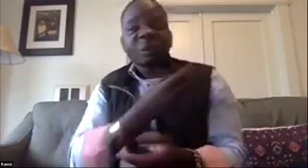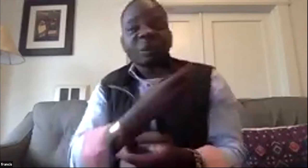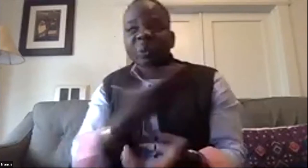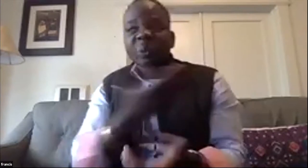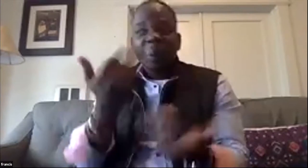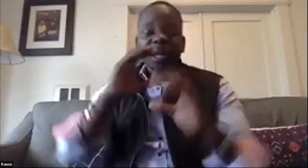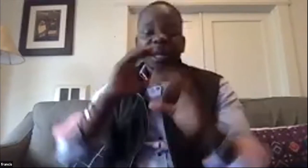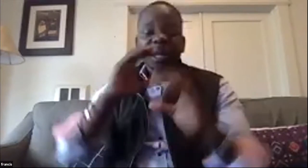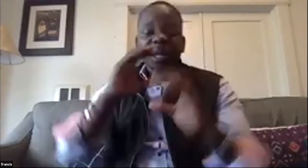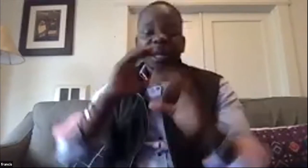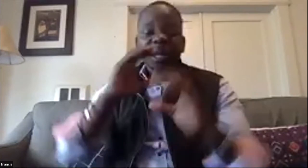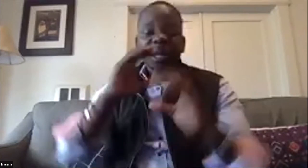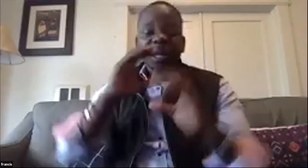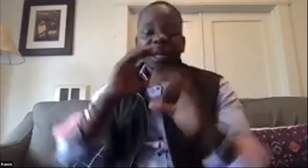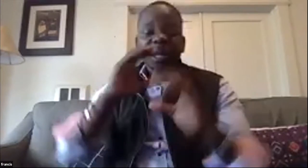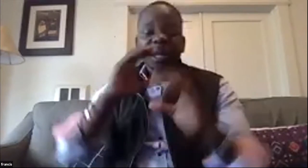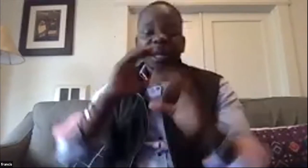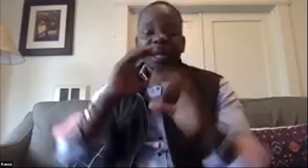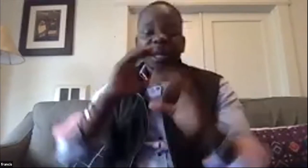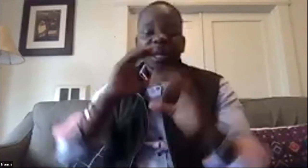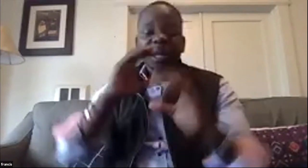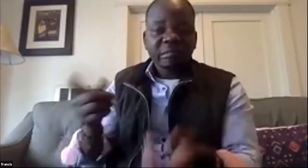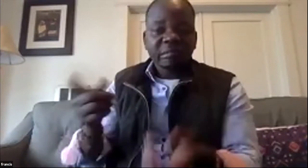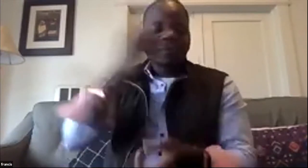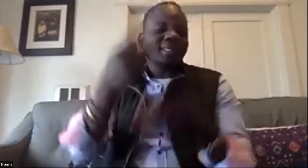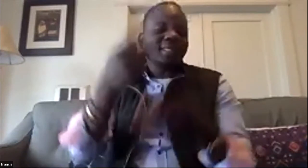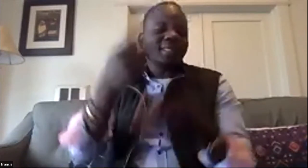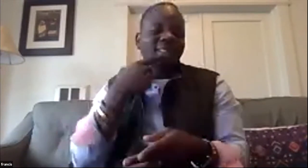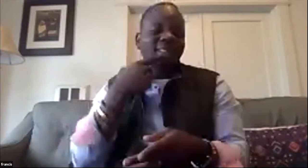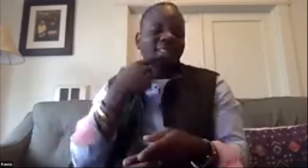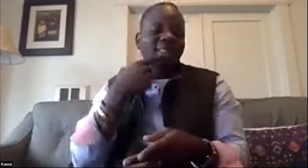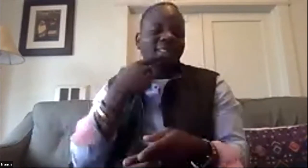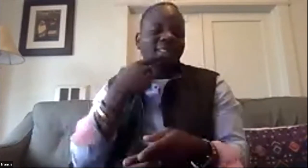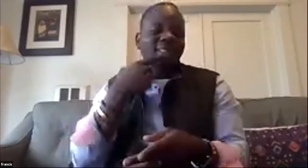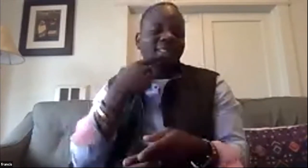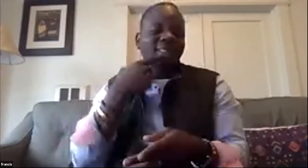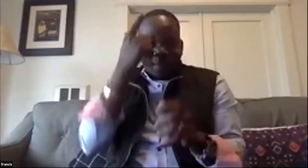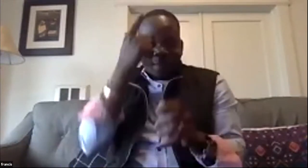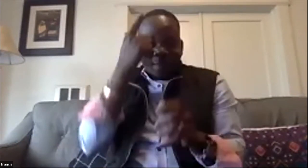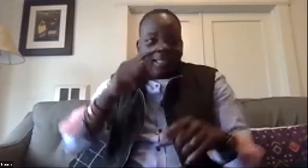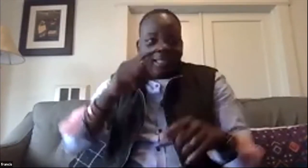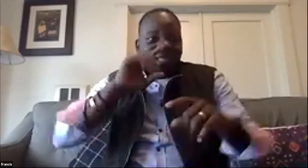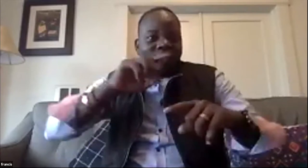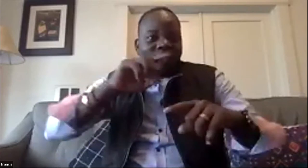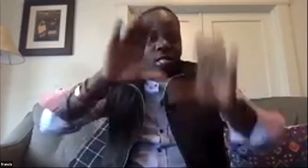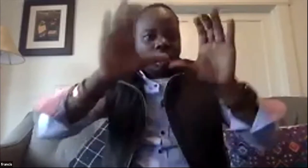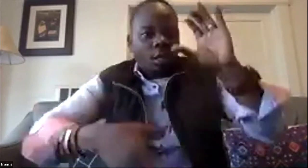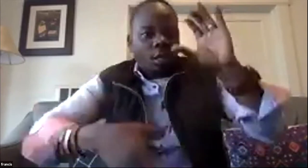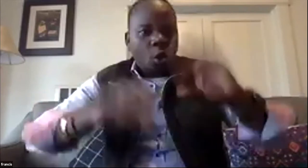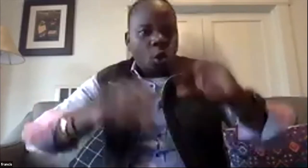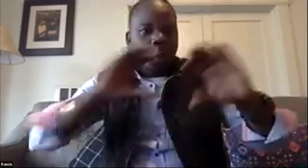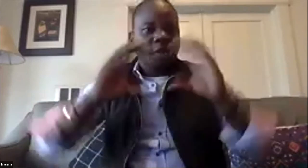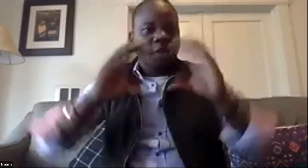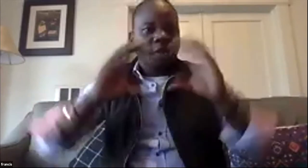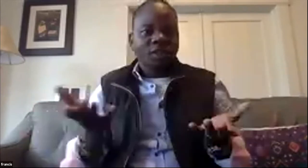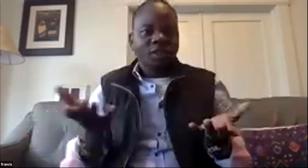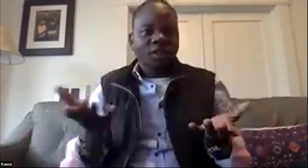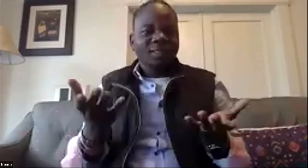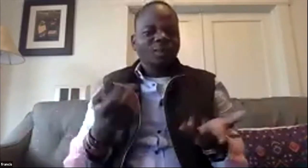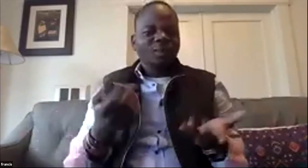access to the society in general and to get more university training and all kinds of things so we need